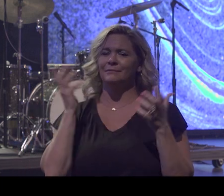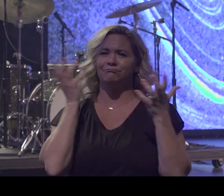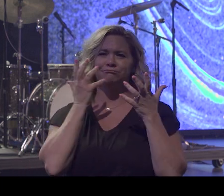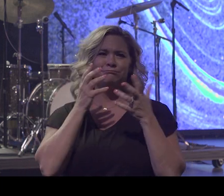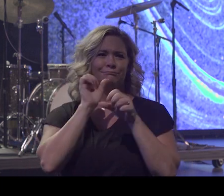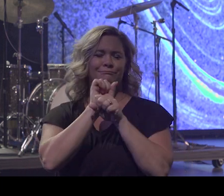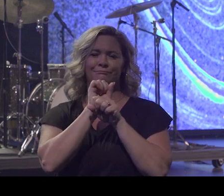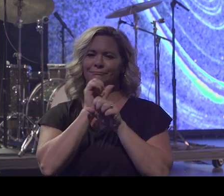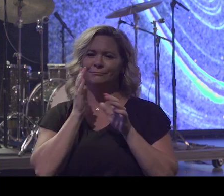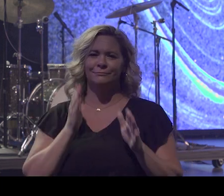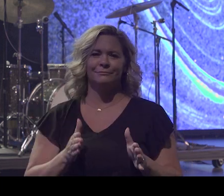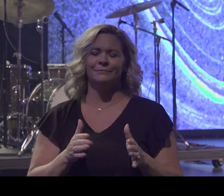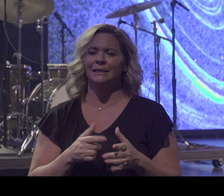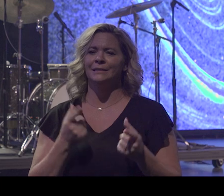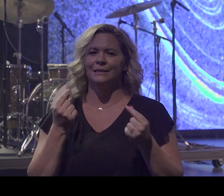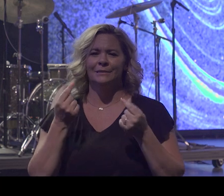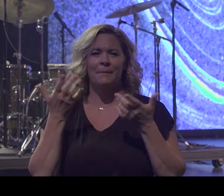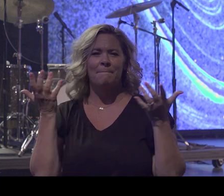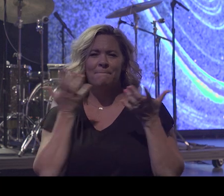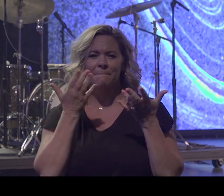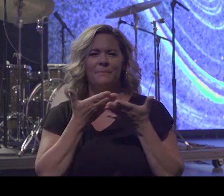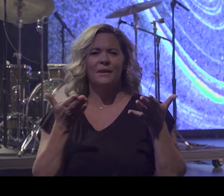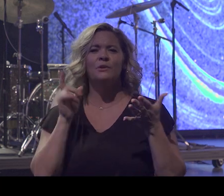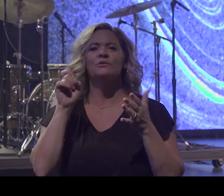life. All you got to do is trust the process and walk it out.